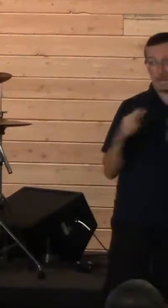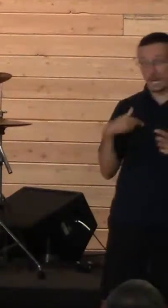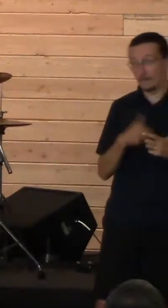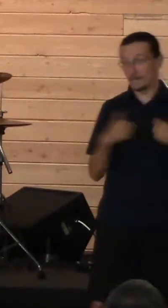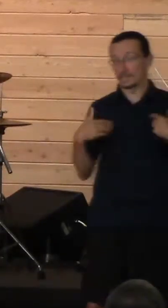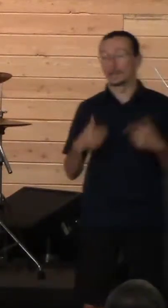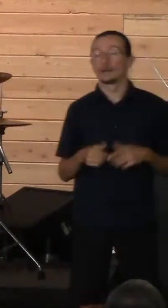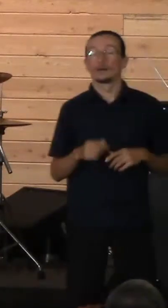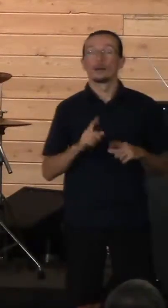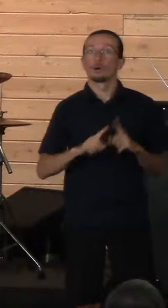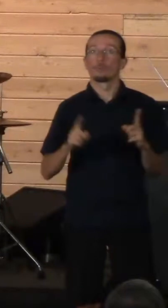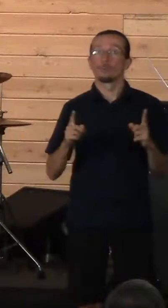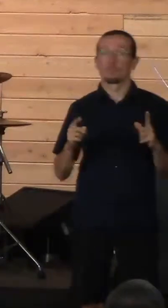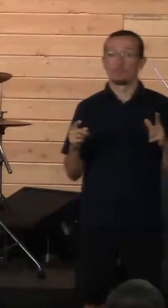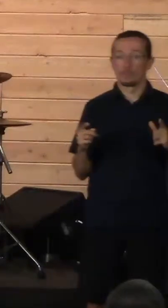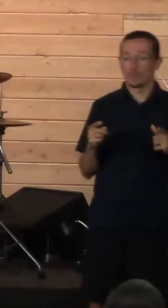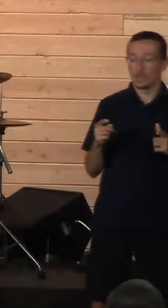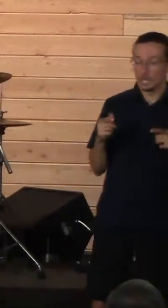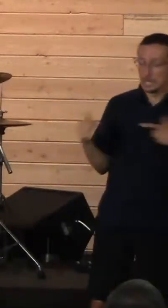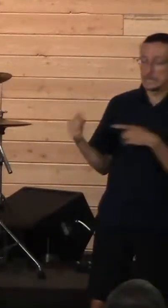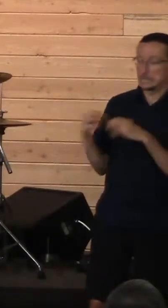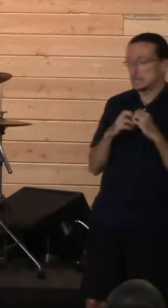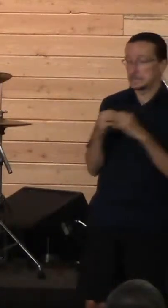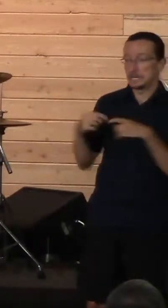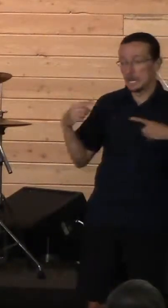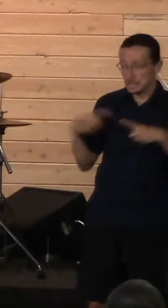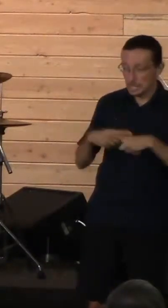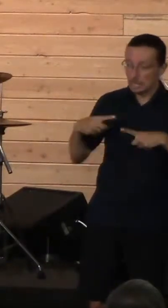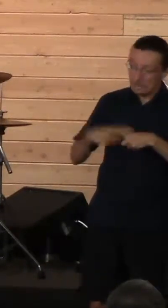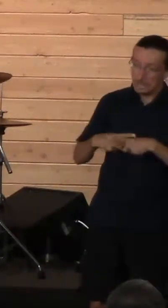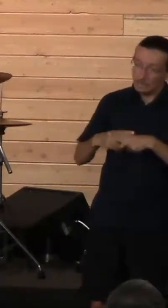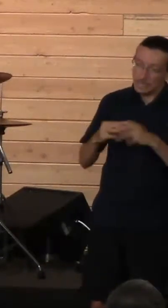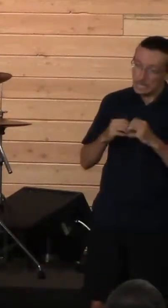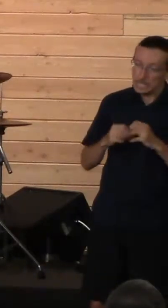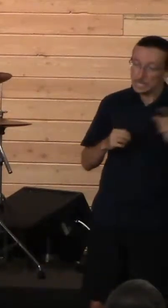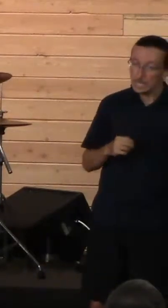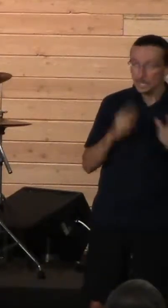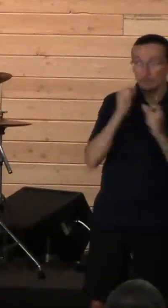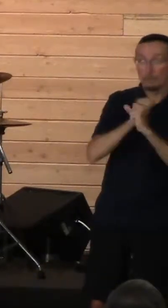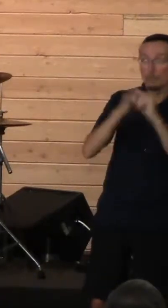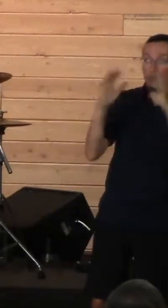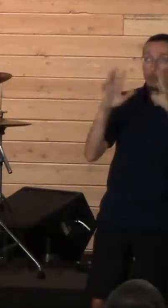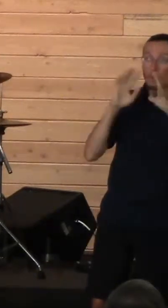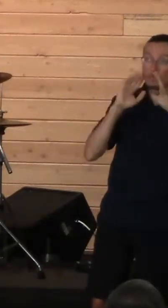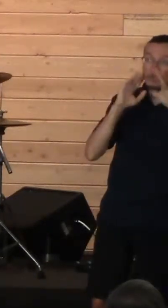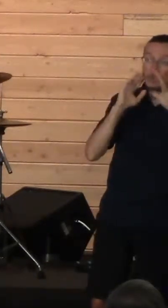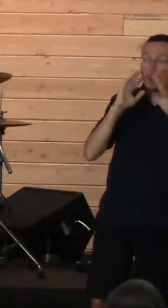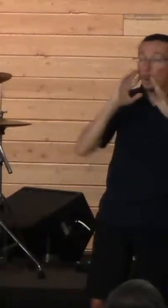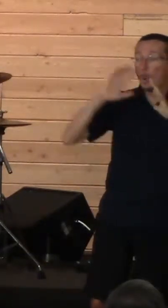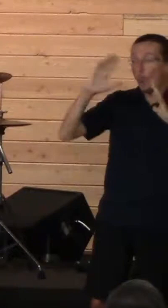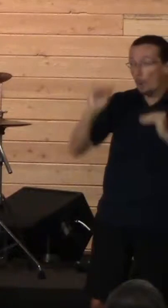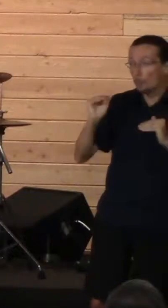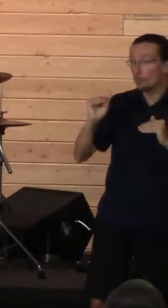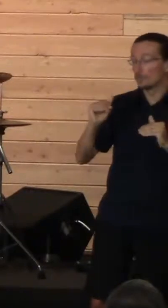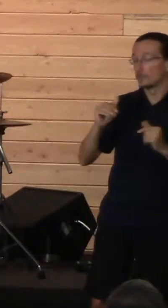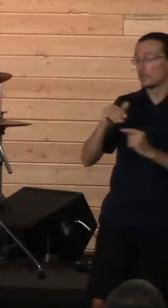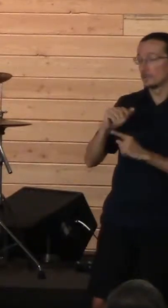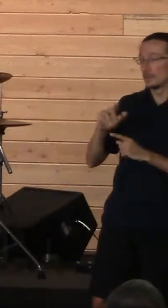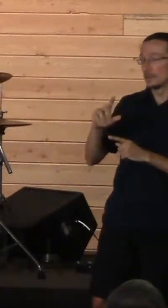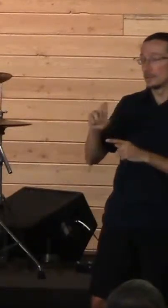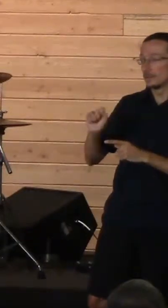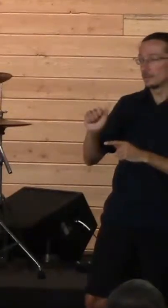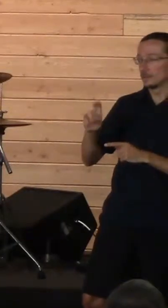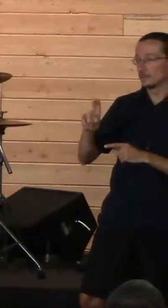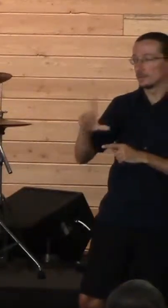there had been so much conflict with Saul, that eventually Saul would realize how crazy he'd been and